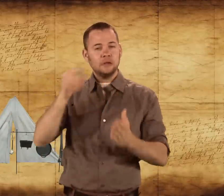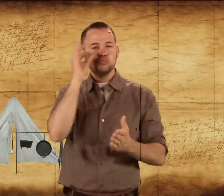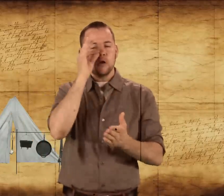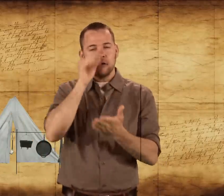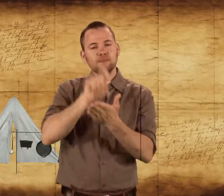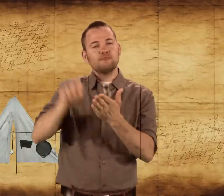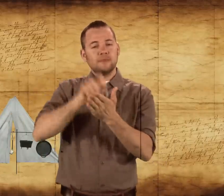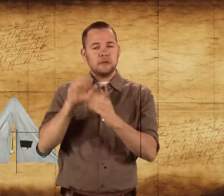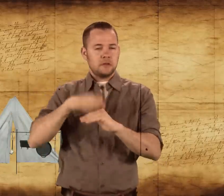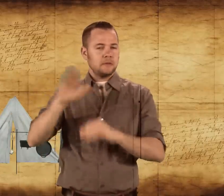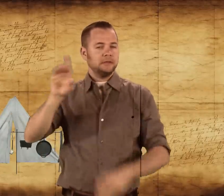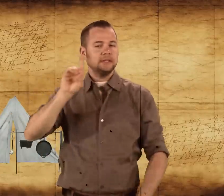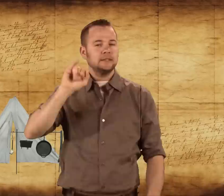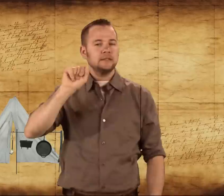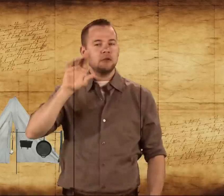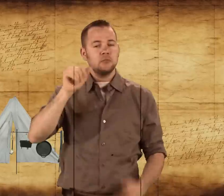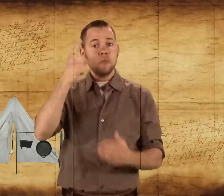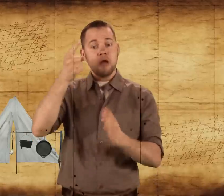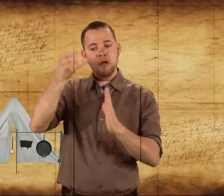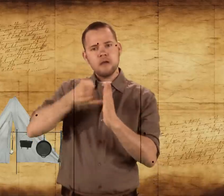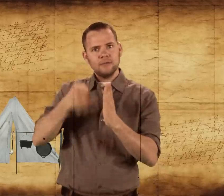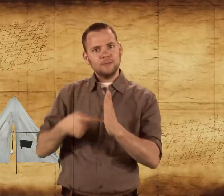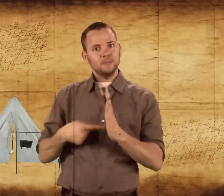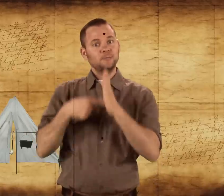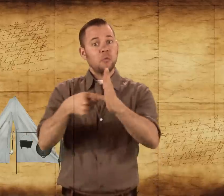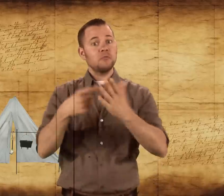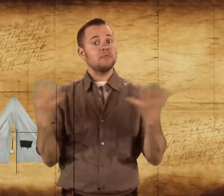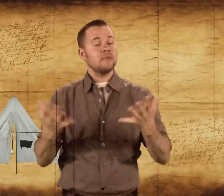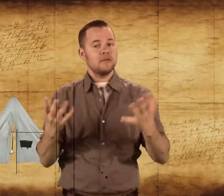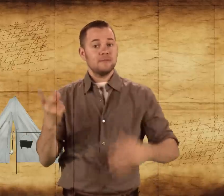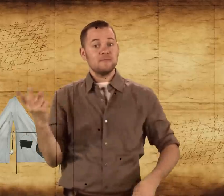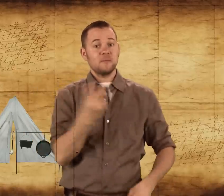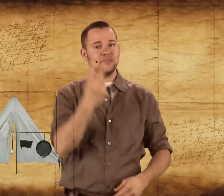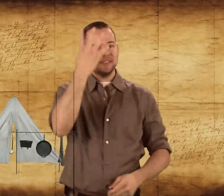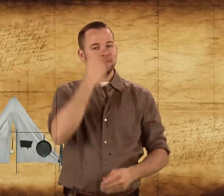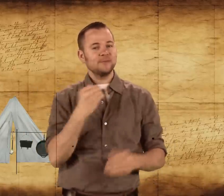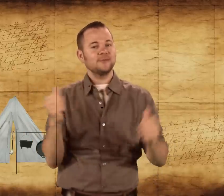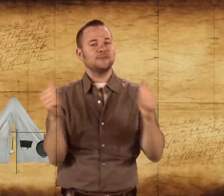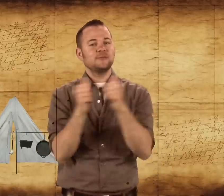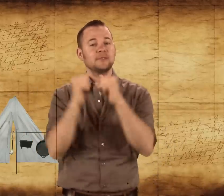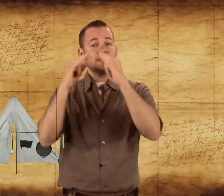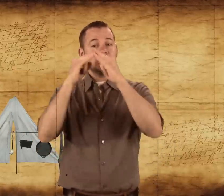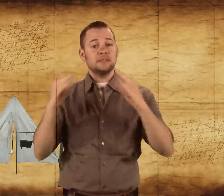He wrote in his diary and showed what? Both the 2 of them sleeping together in a tent.